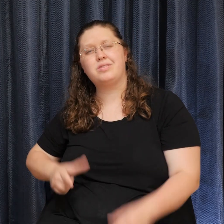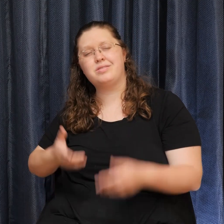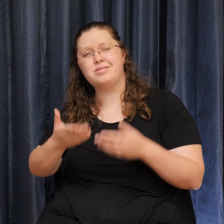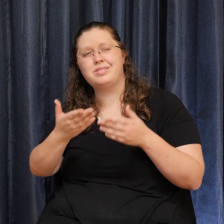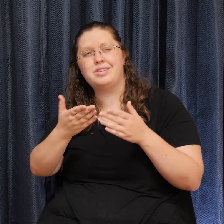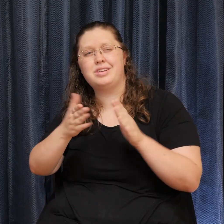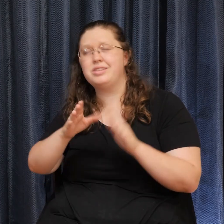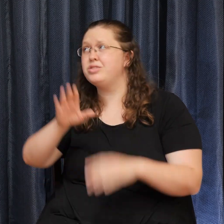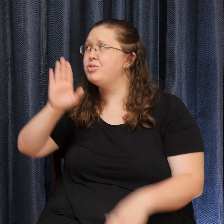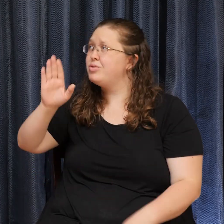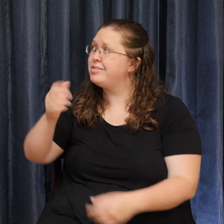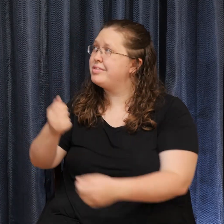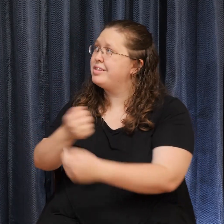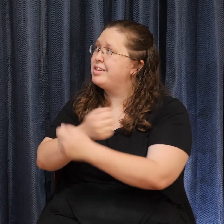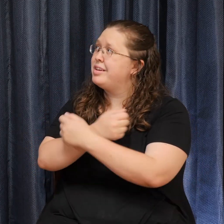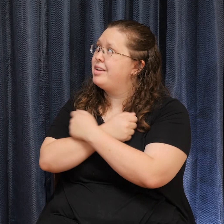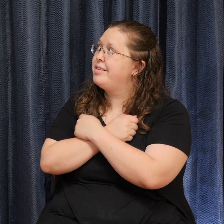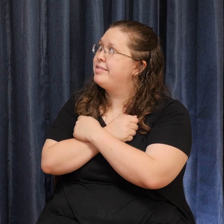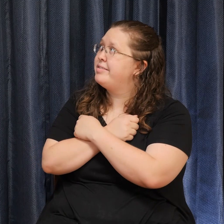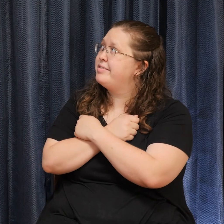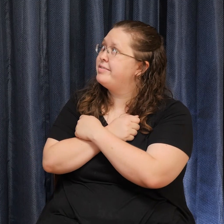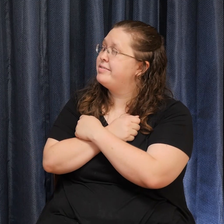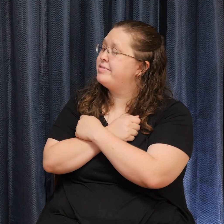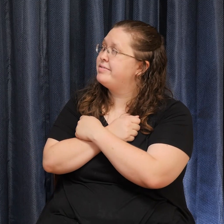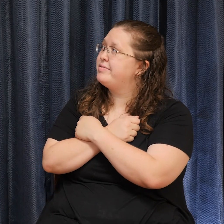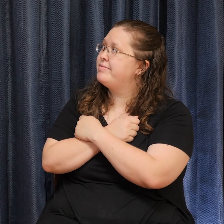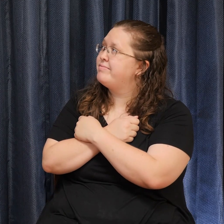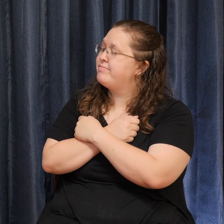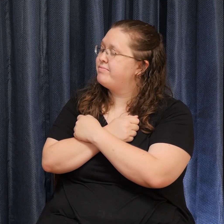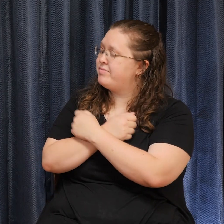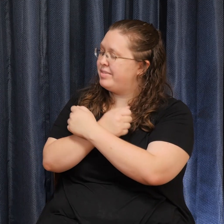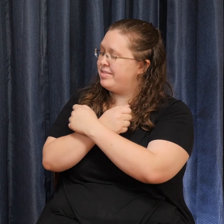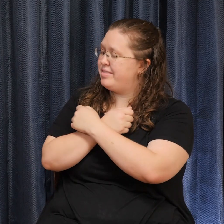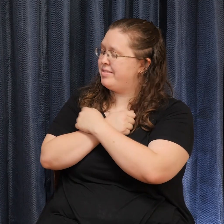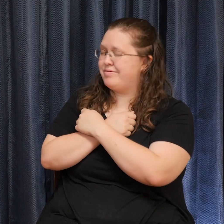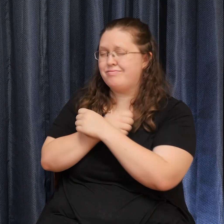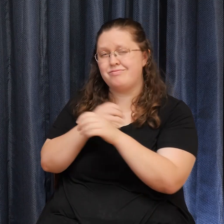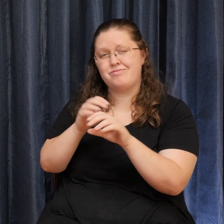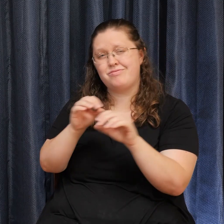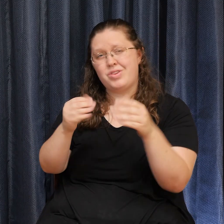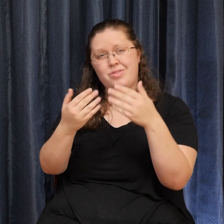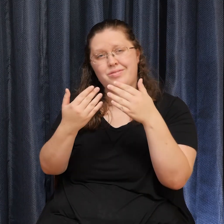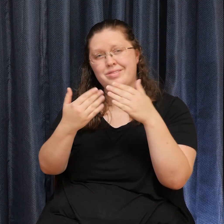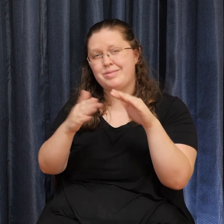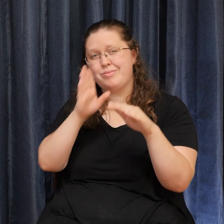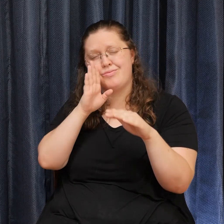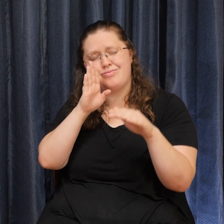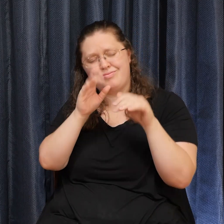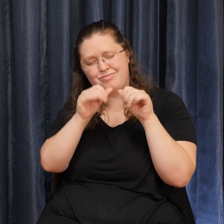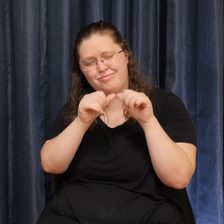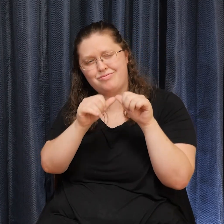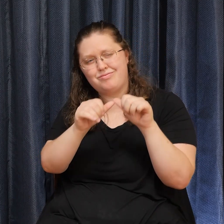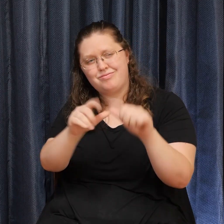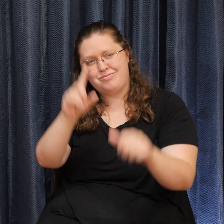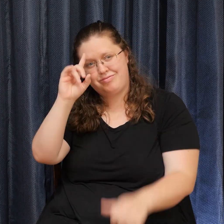let your love Love with no end come